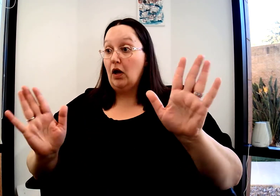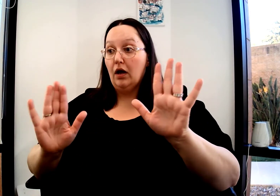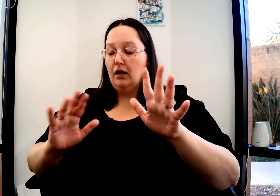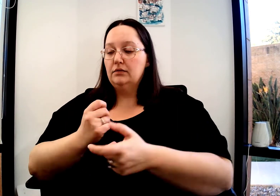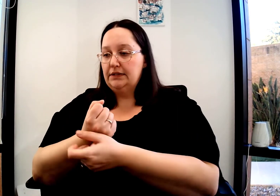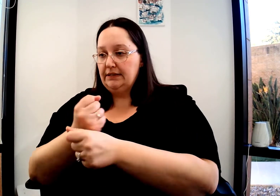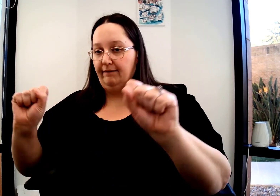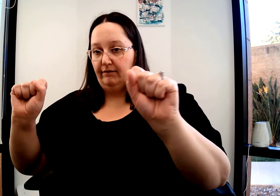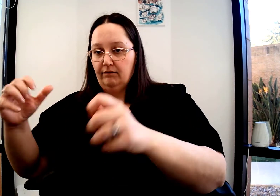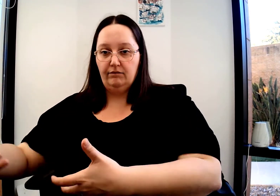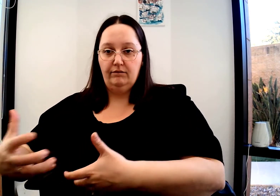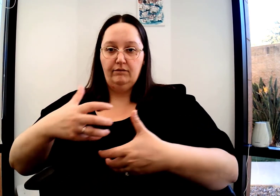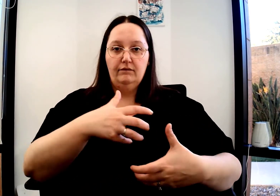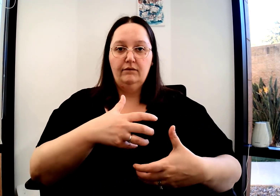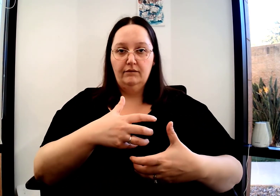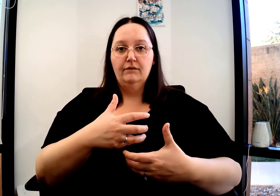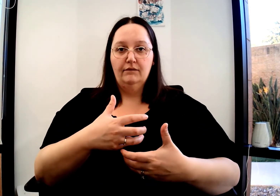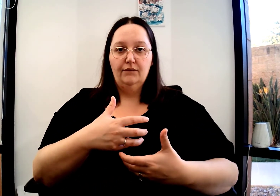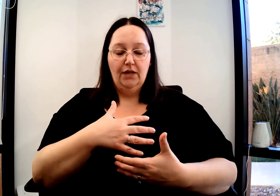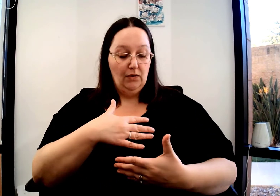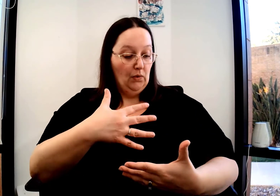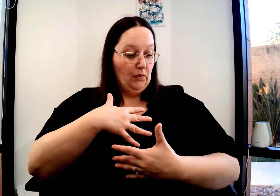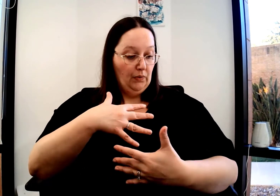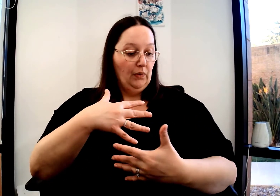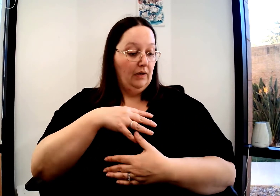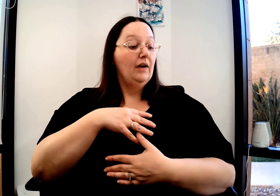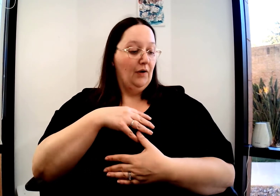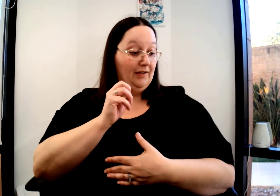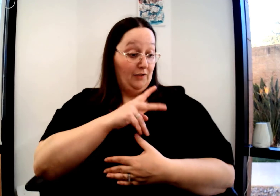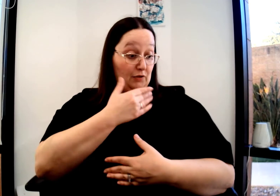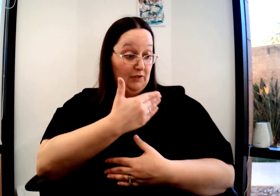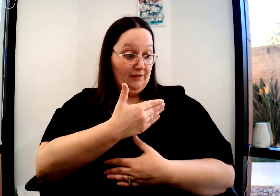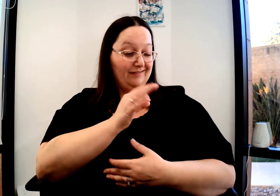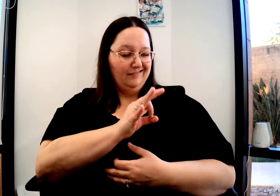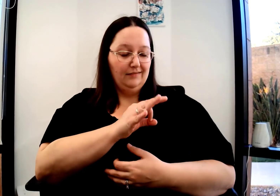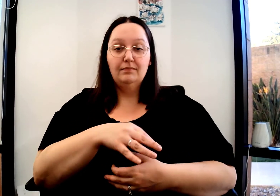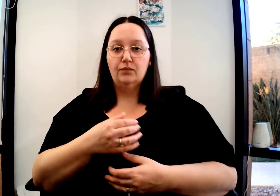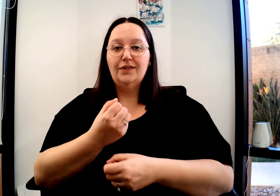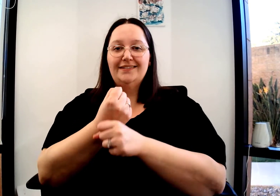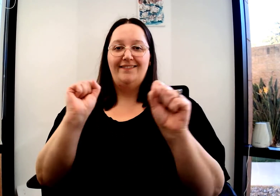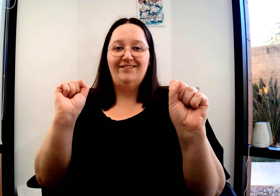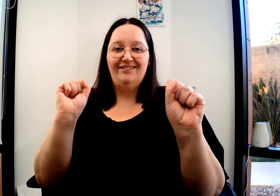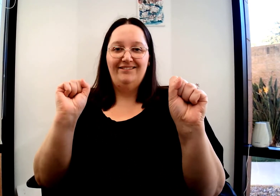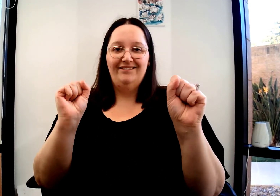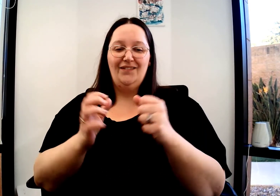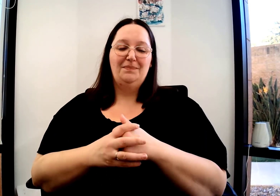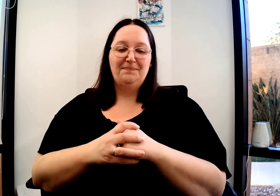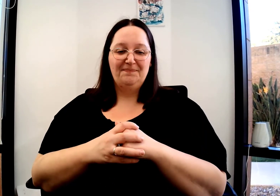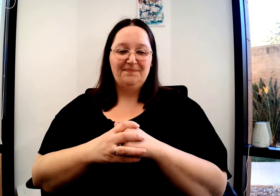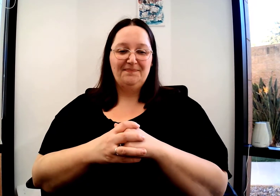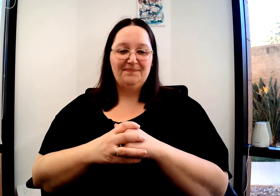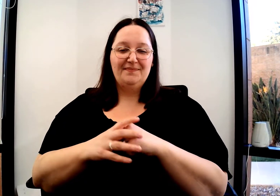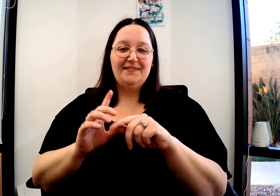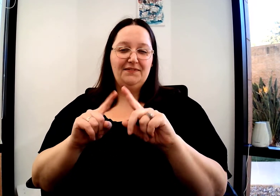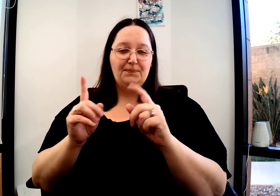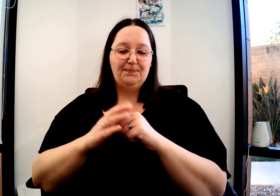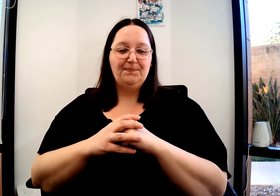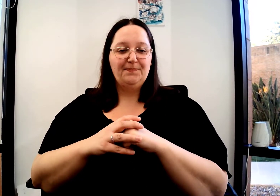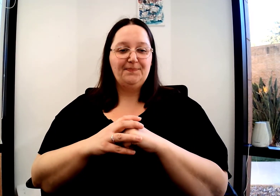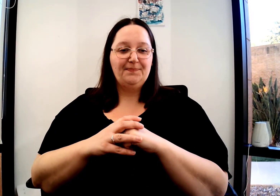and they start to drown. The lifeguard goes and saves that person. Right? Can you breathe? You good? All right. Cool. All right. Save. That is different.